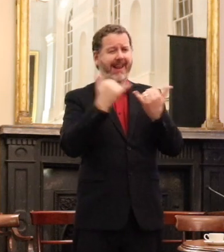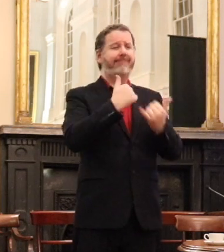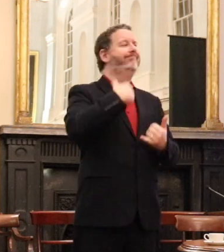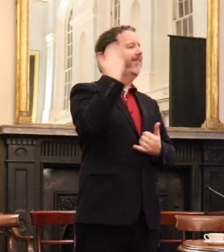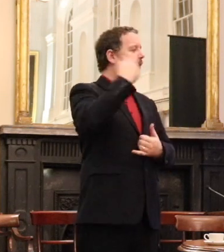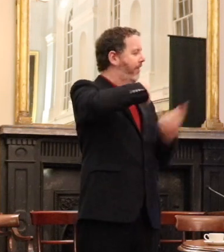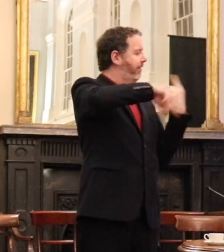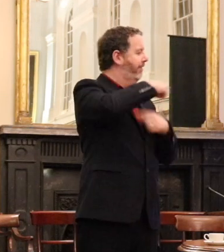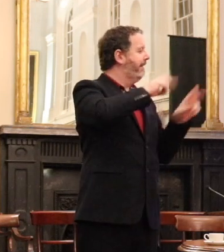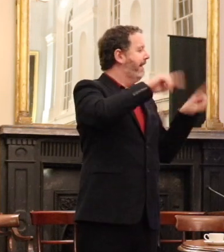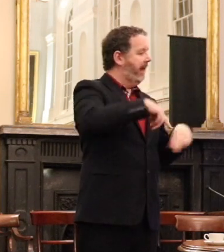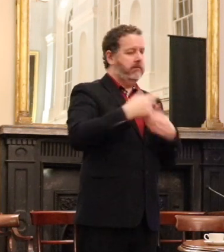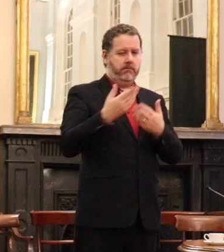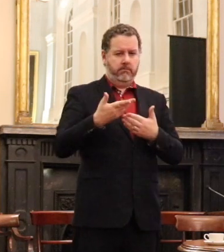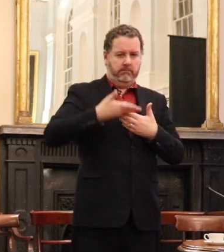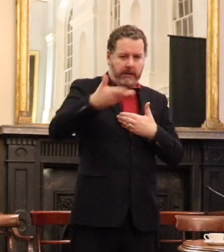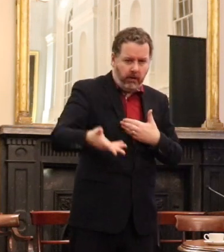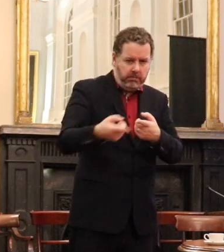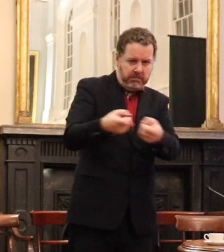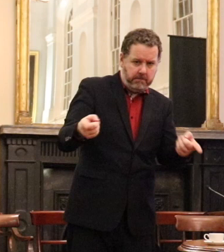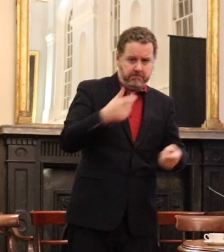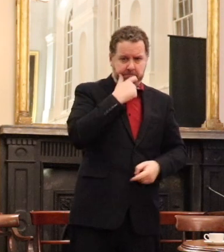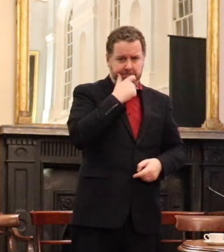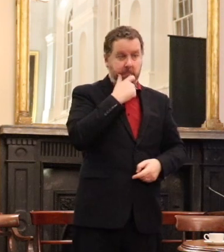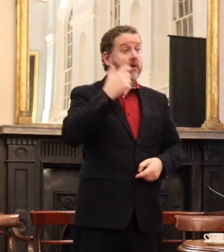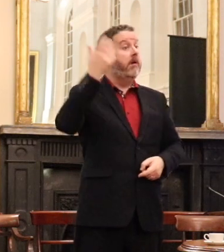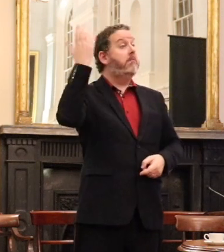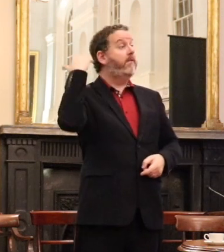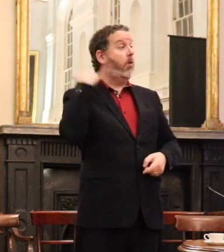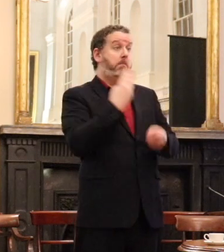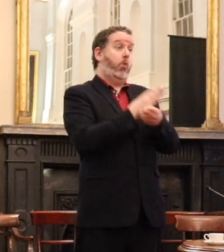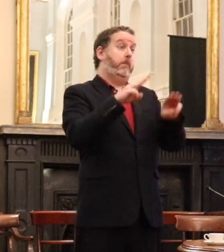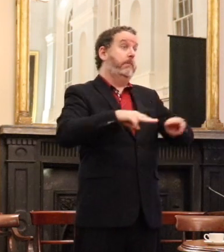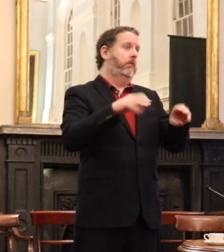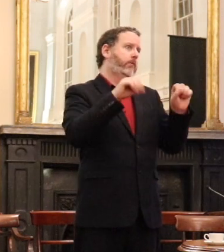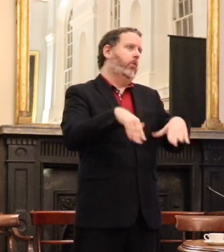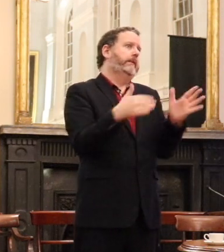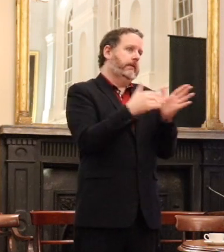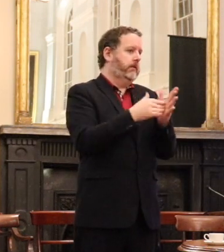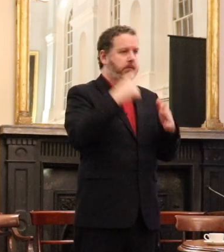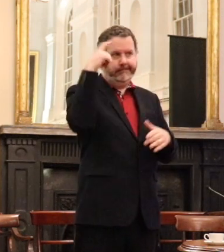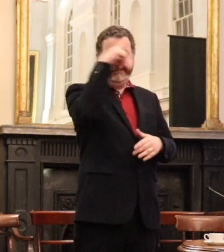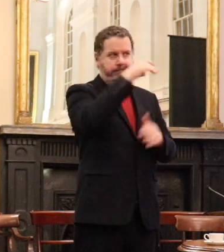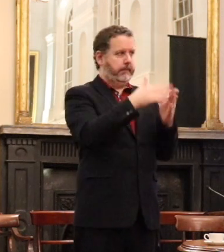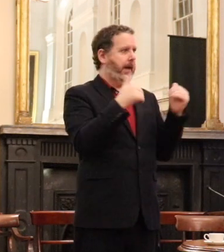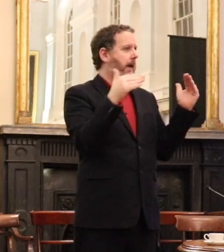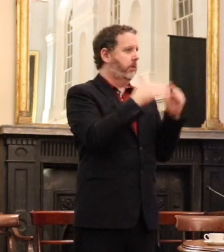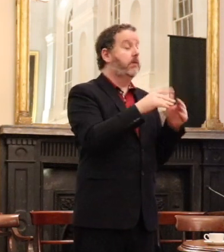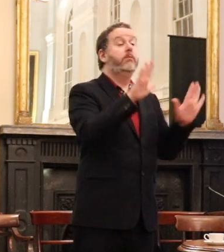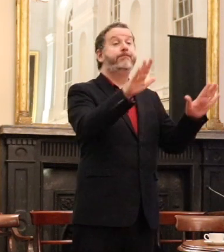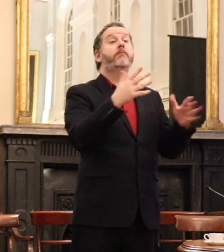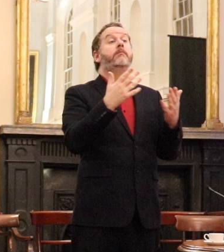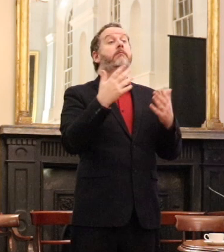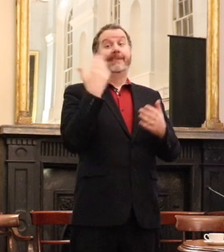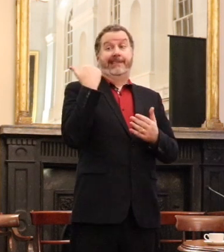could. There was always a housing problem for people who were impoverished in all the margins. But what the government proposed to this